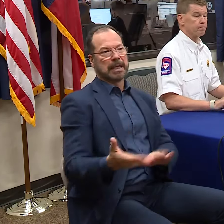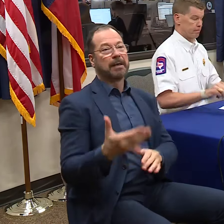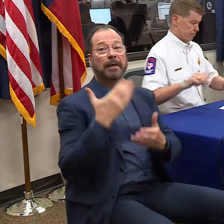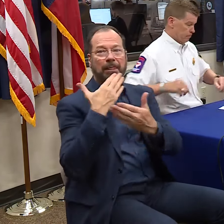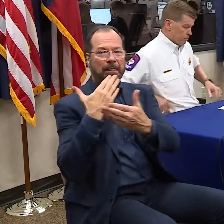you all very much. Thanks, everyone.